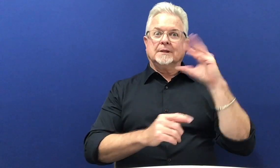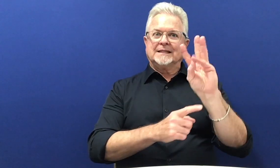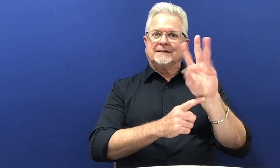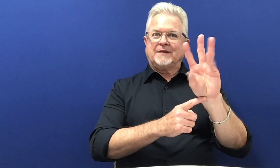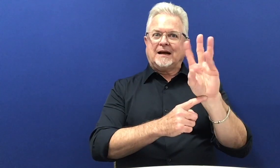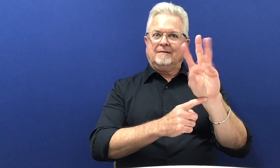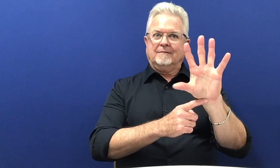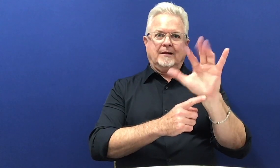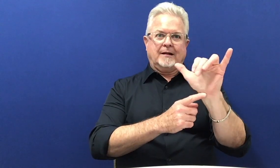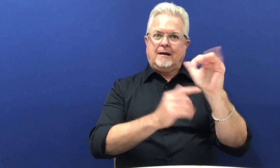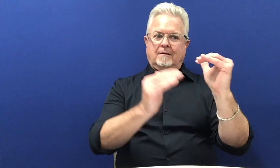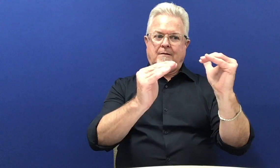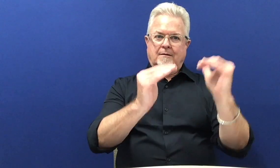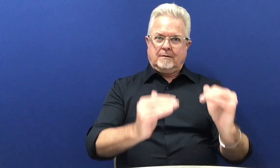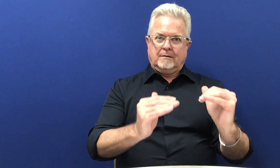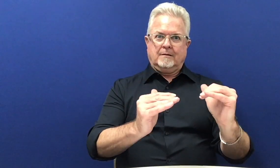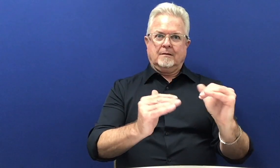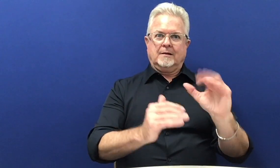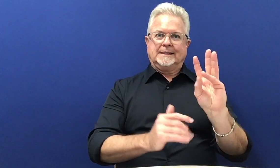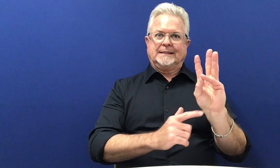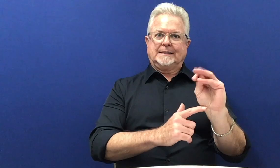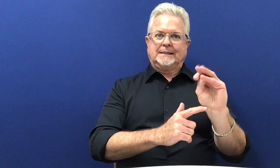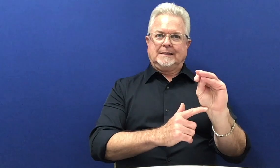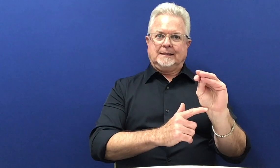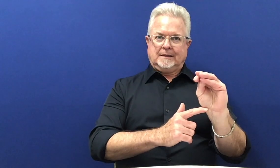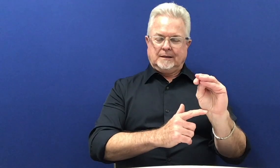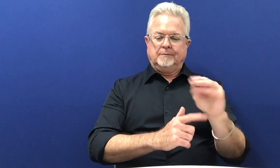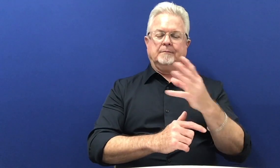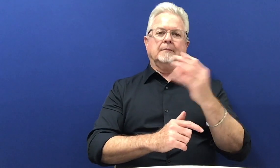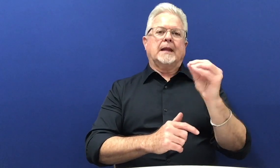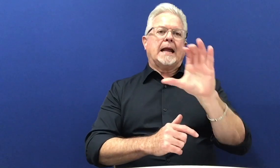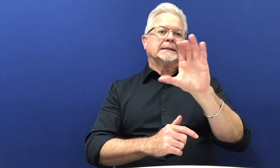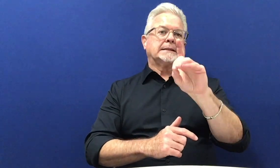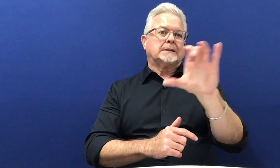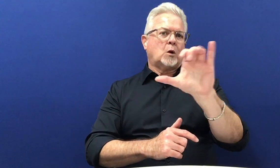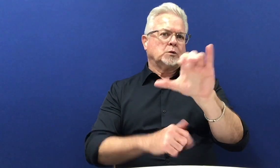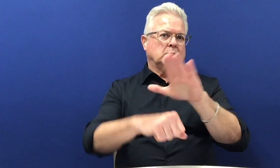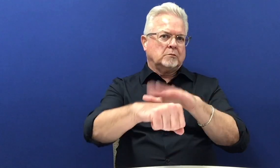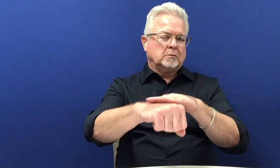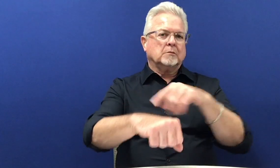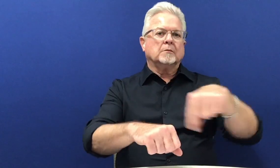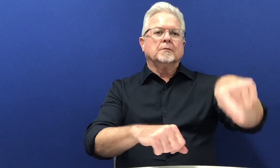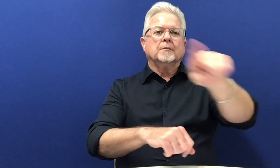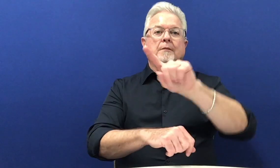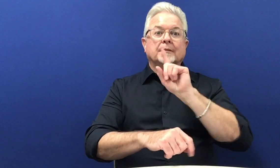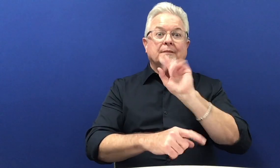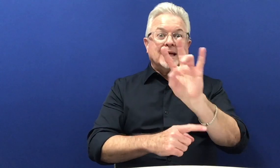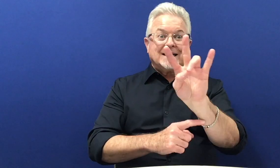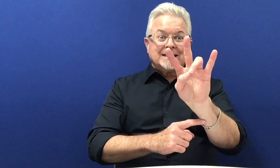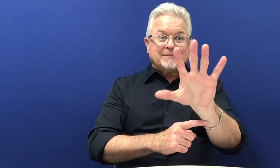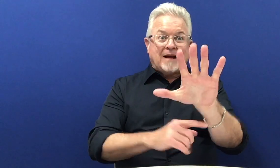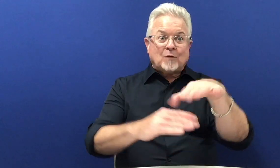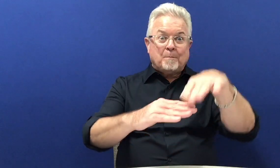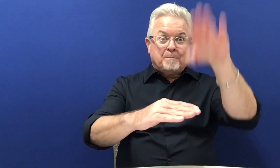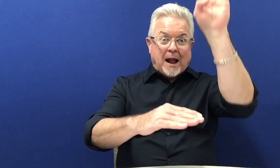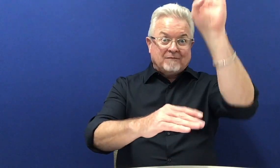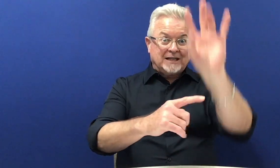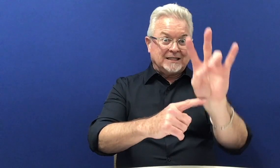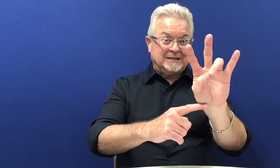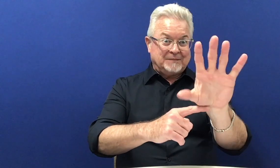recommending this at age 60 rather than 65. So that's a change. And the CDC also says that if you're